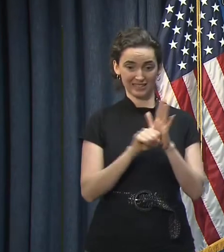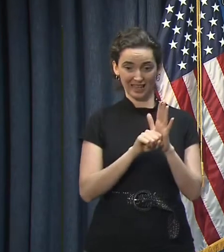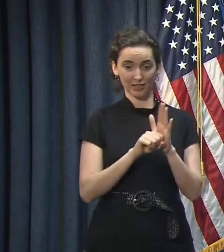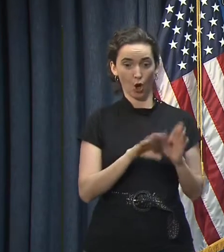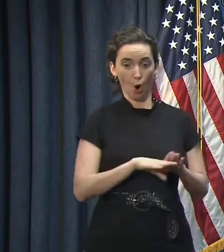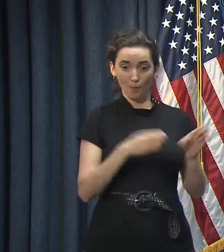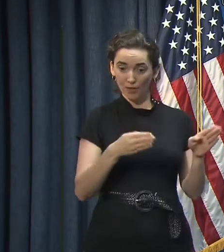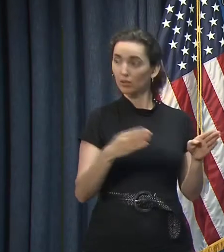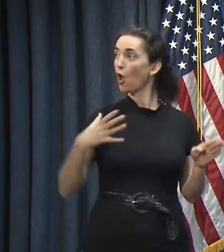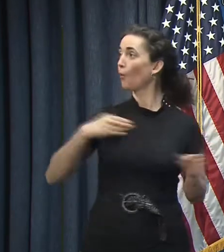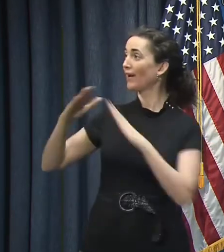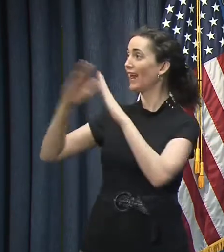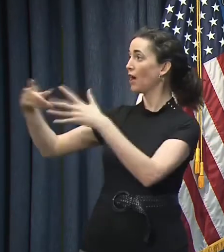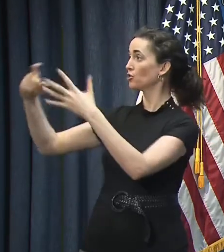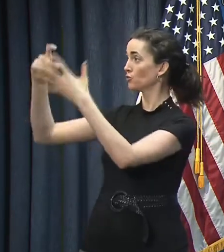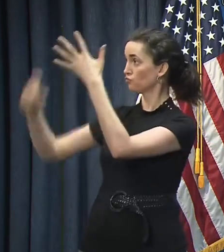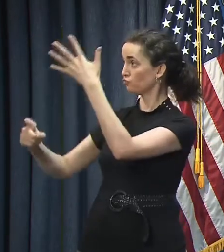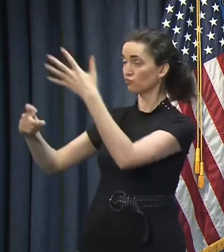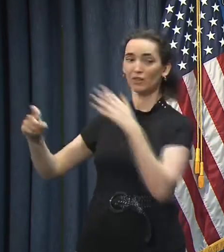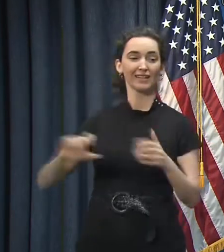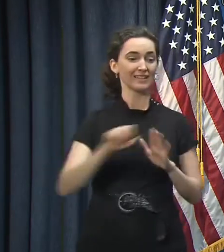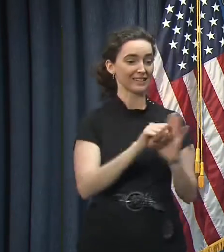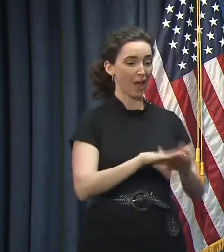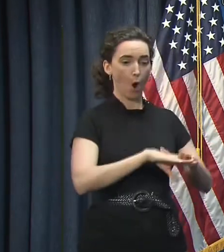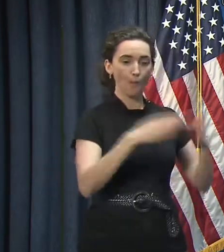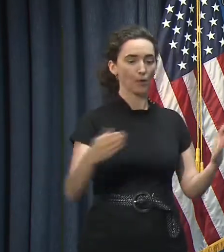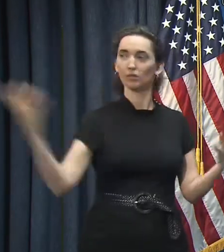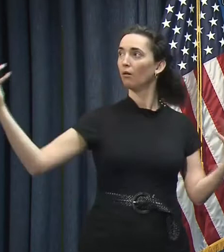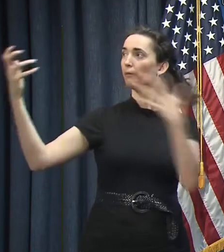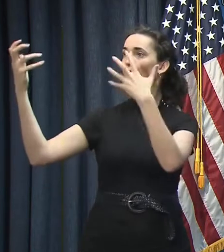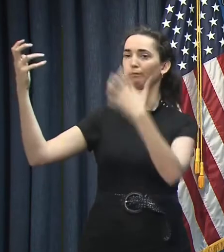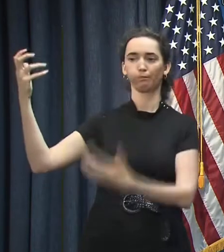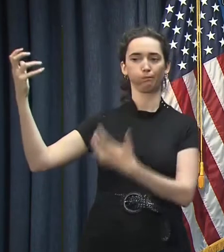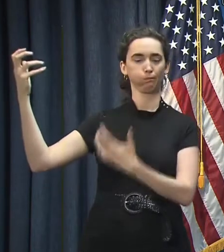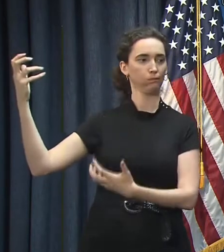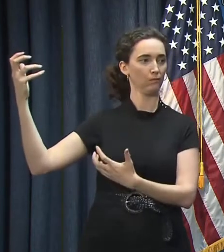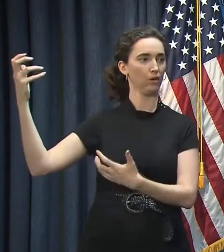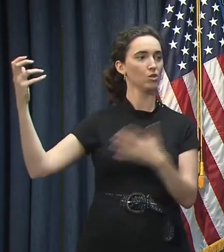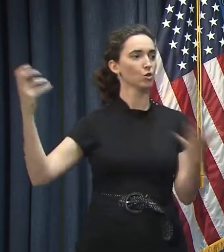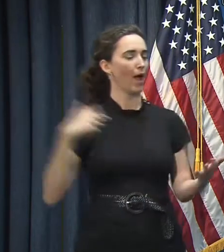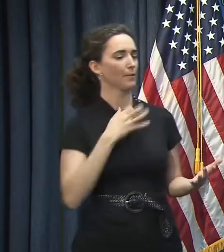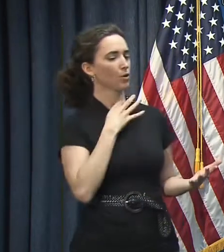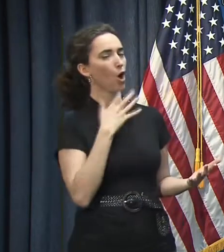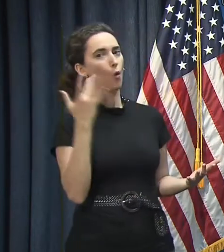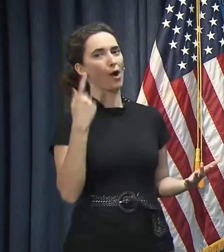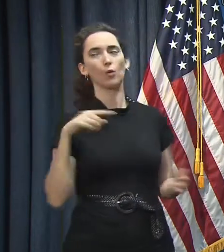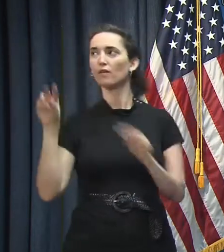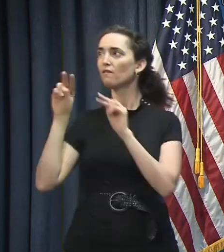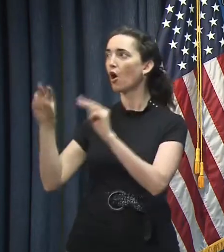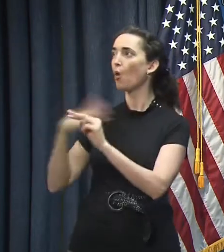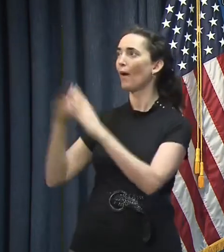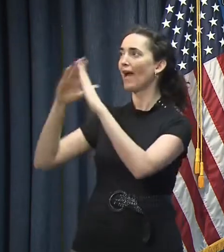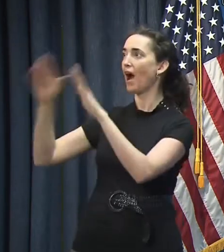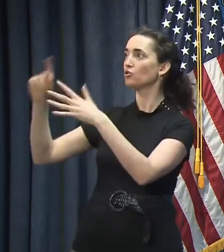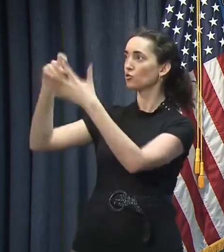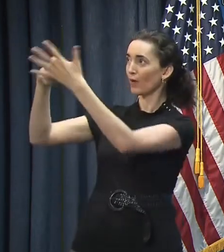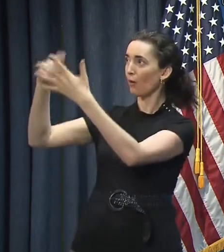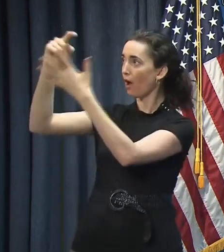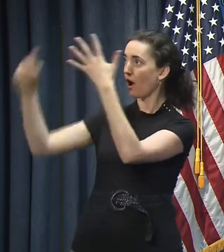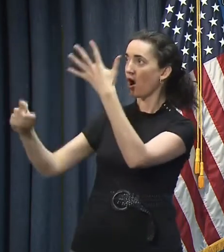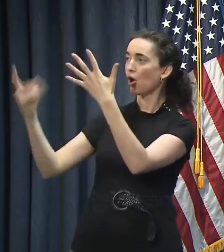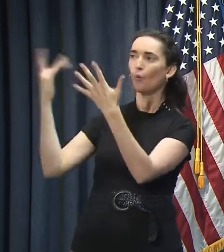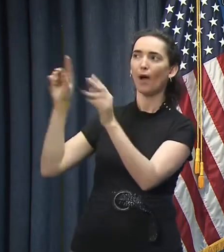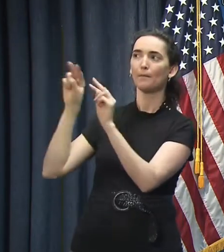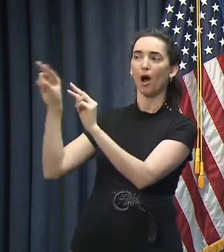criteria from the White House. So I guess I'm questioning why are we paying attention to the criteria of the White House? I mean, I understand